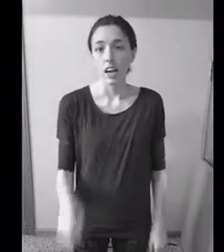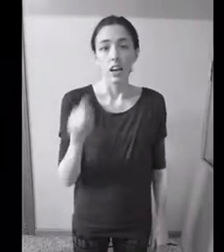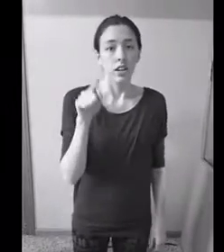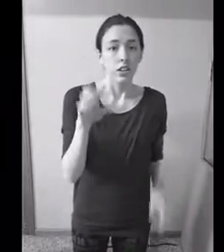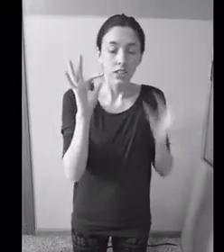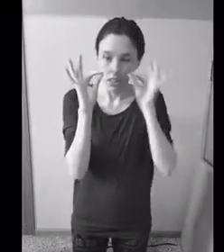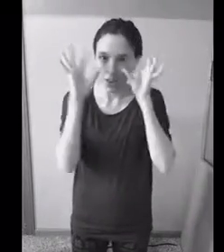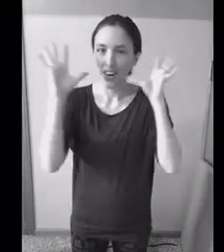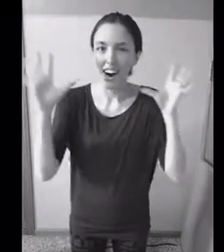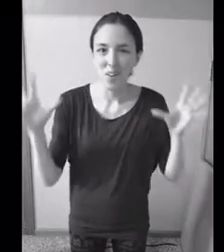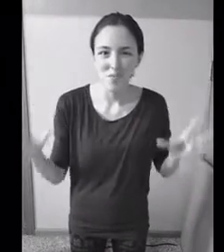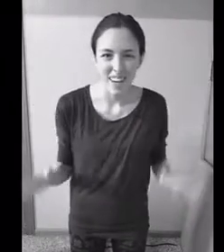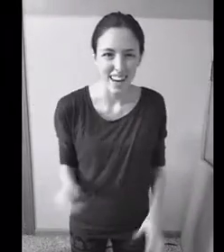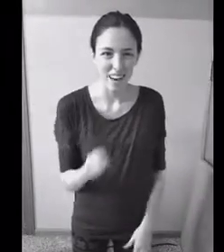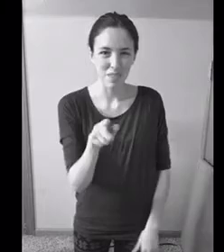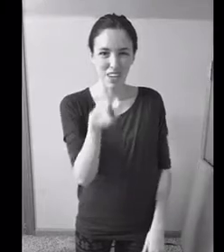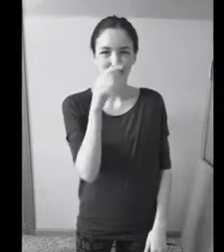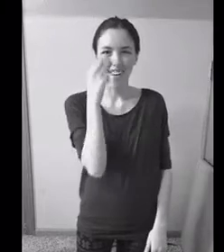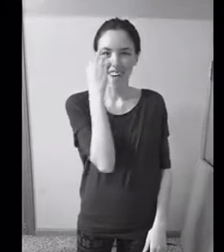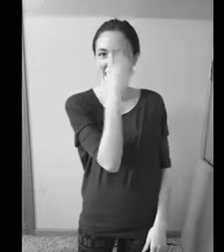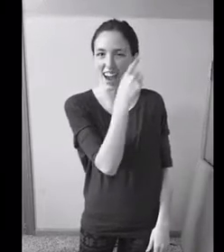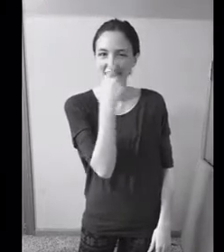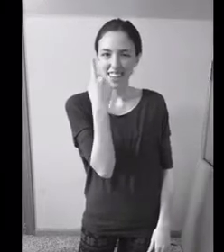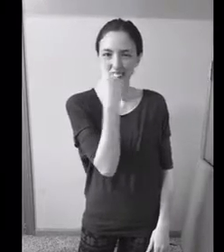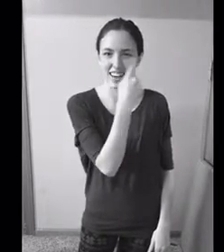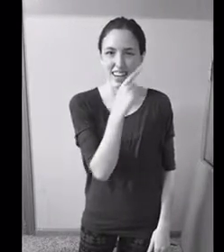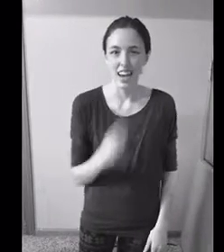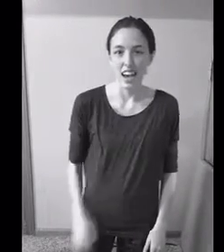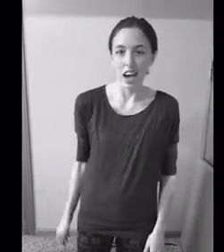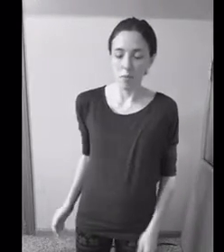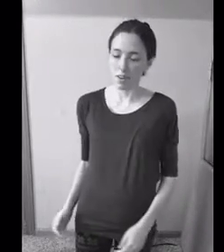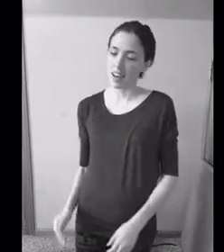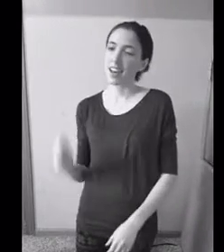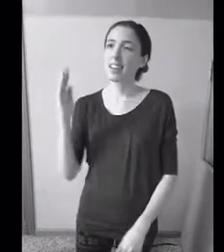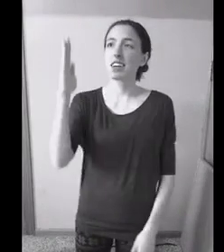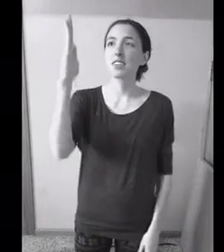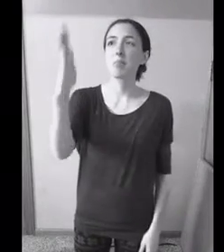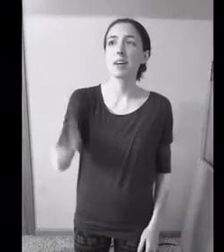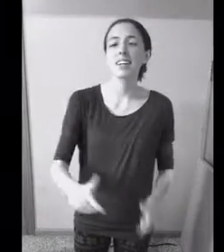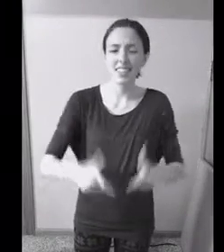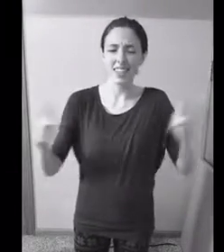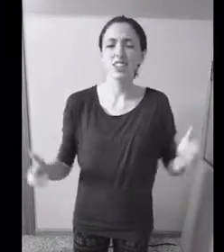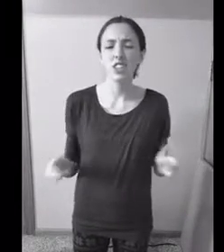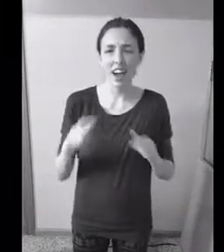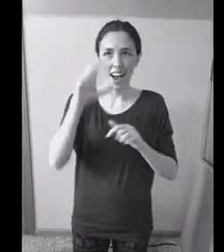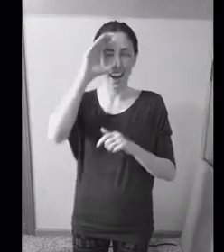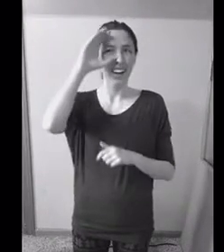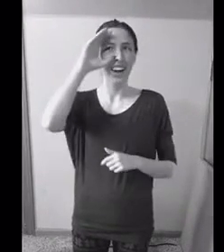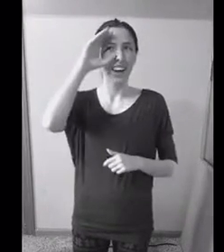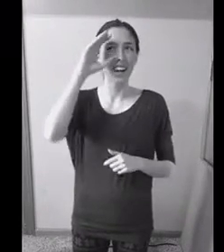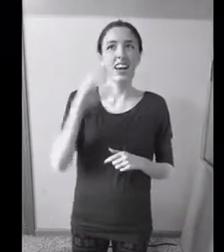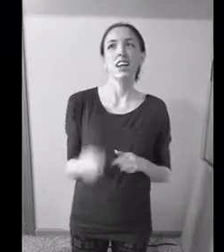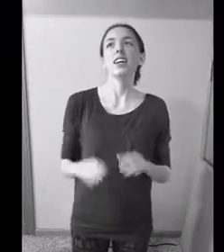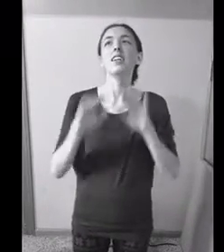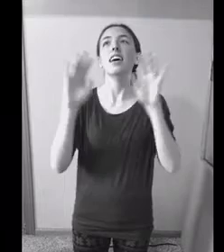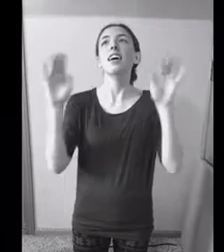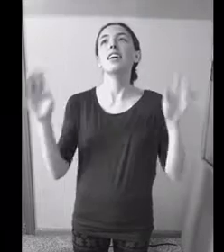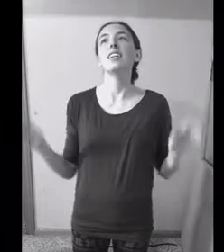You open up your eyes and up ahead there's a big sun shining Right then and